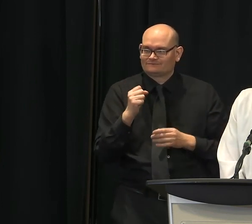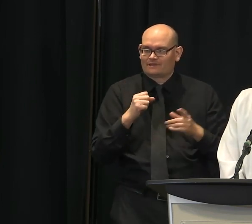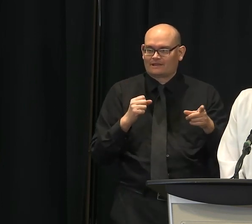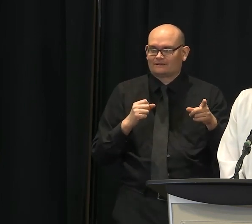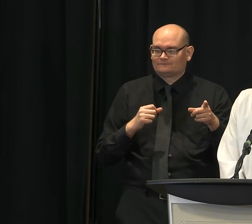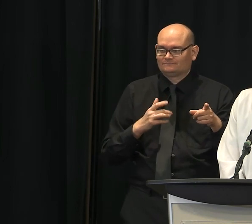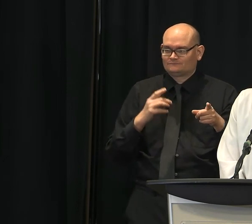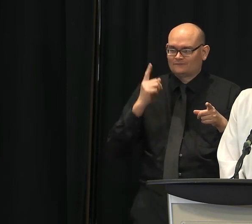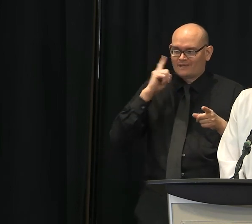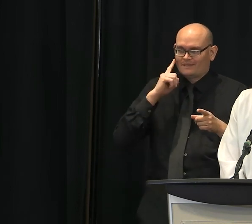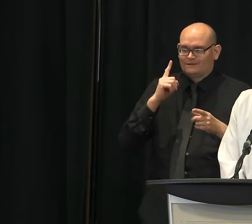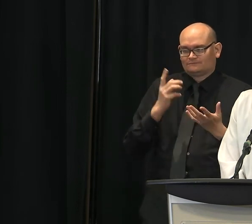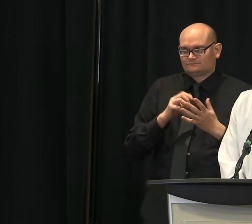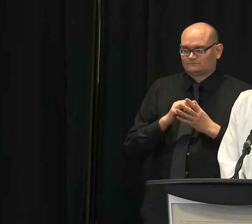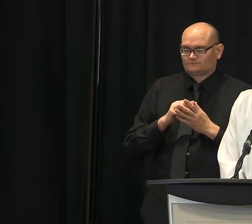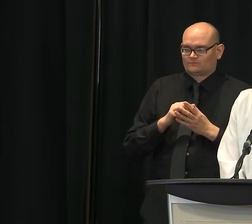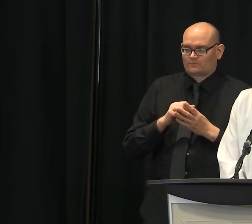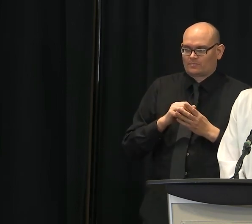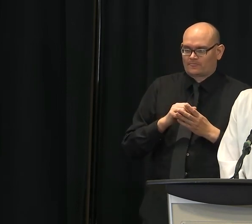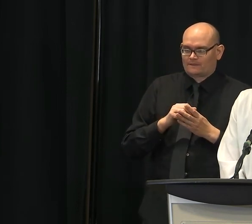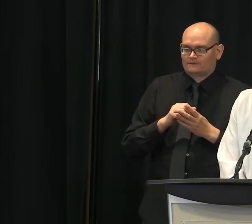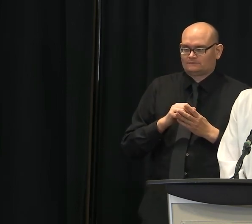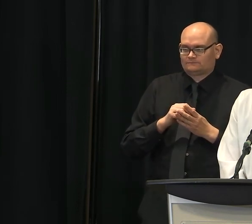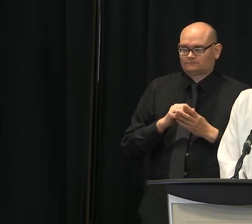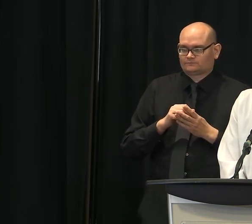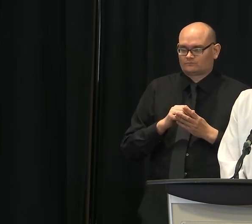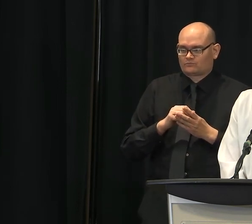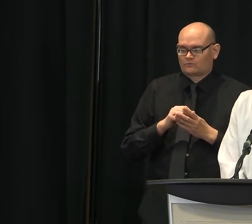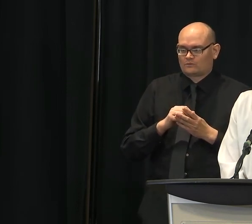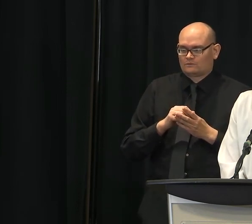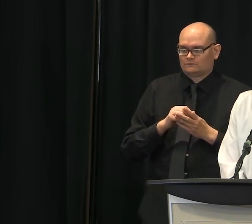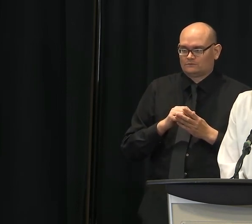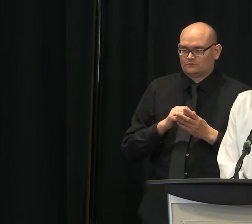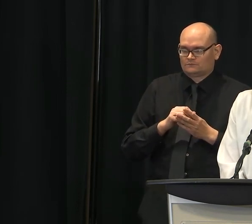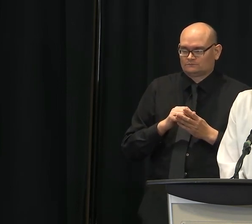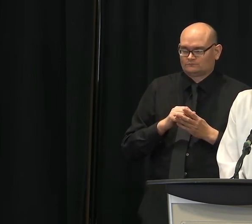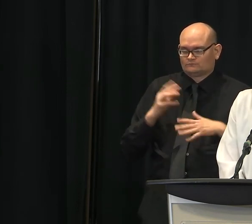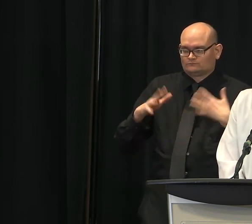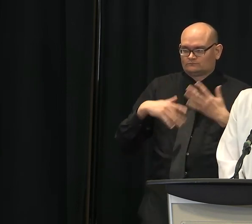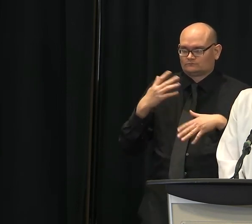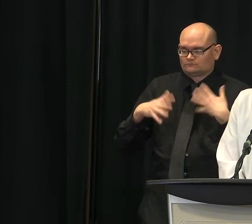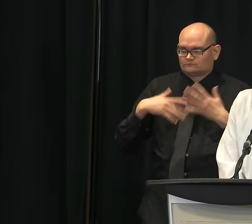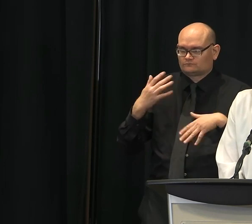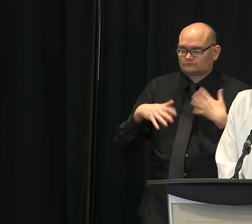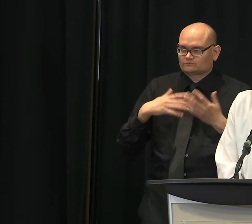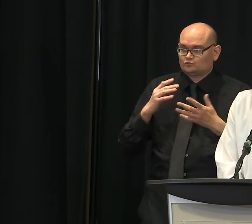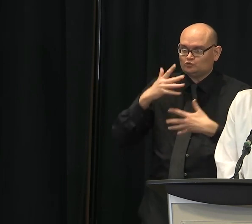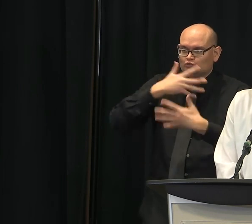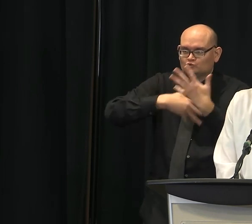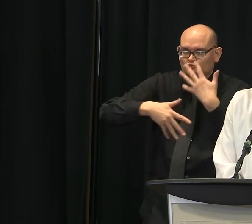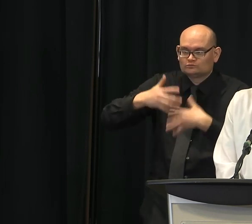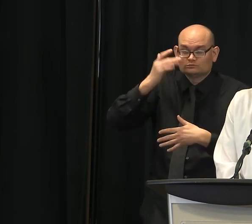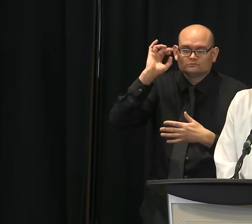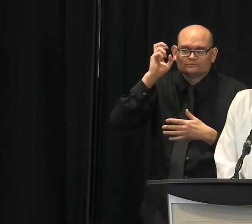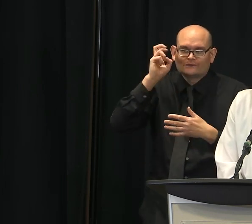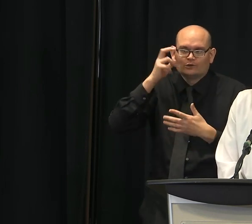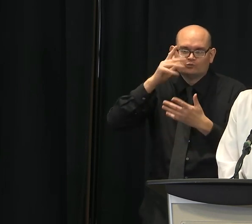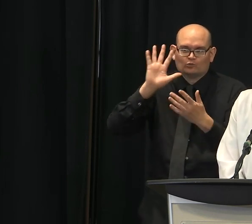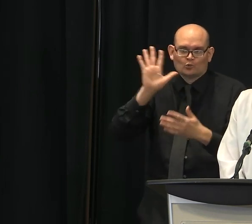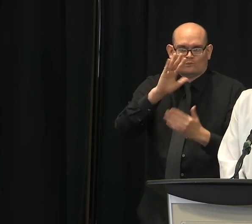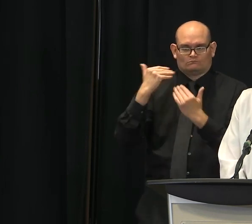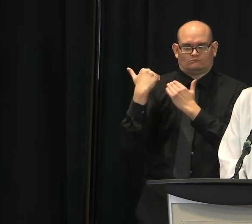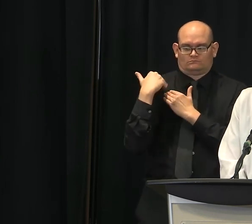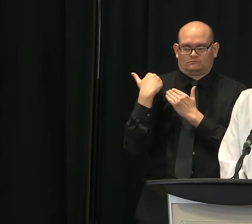typical, you know, social contracts we have, right? I mean, I mean, we have speed limits, so we don't injure others or ourselves.